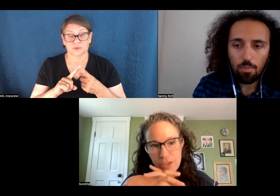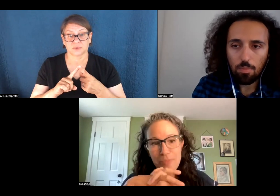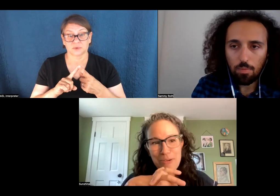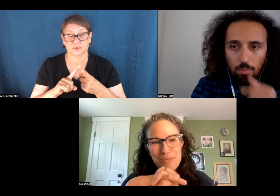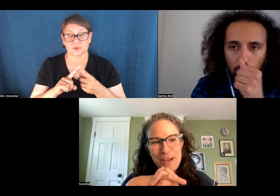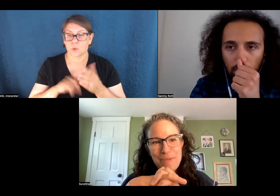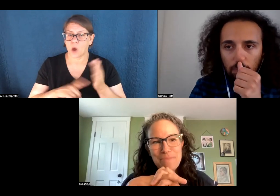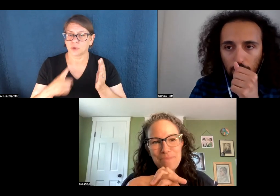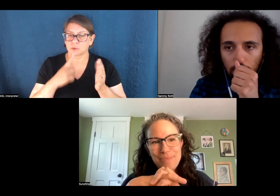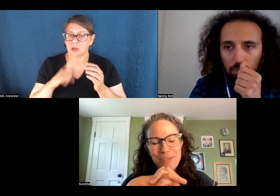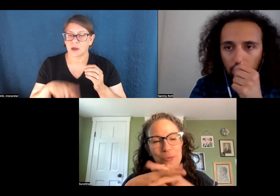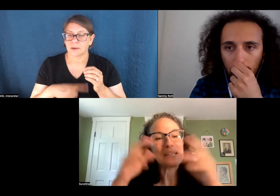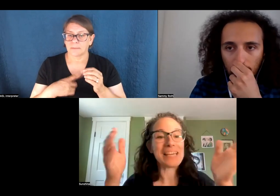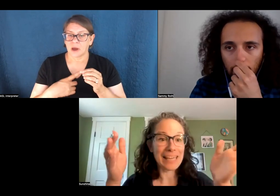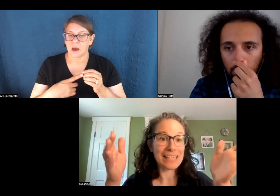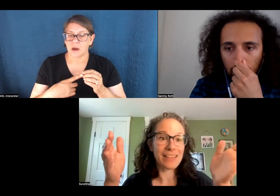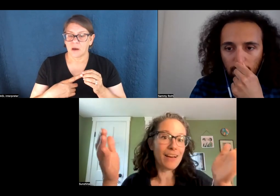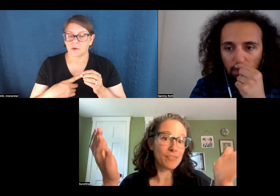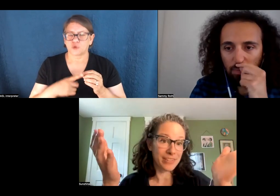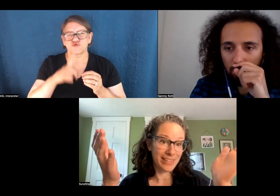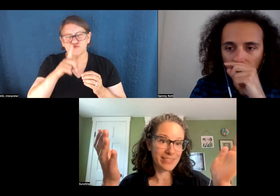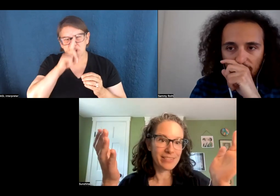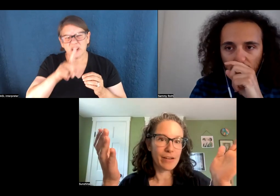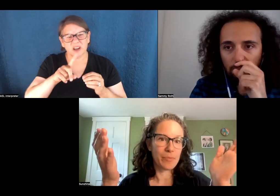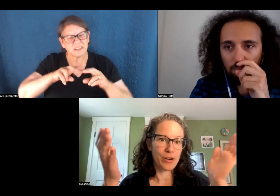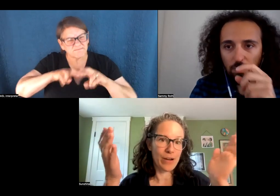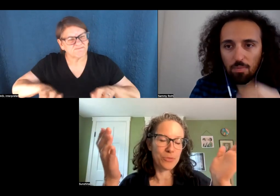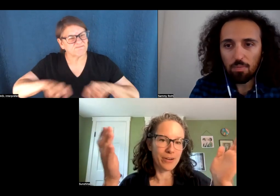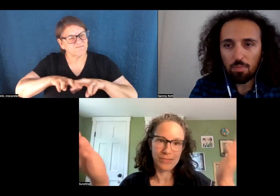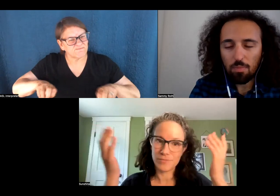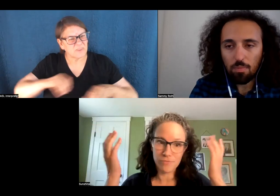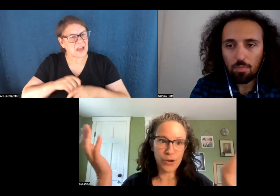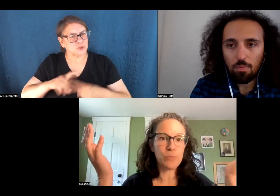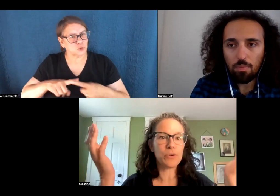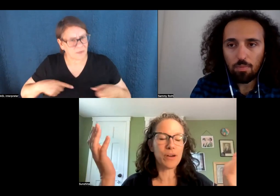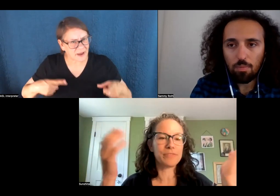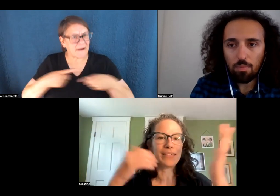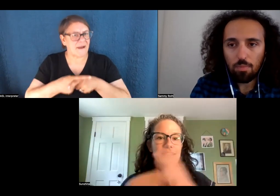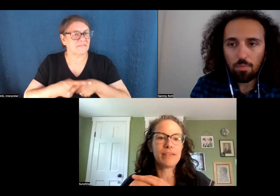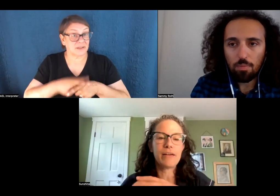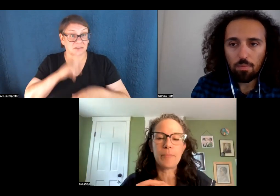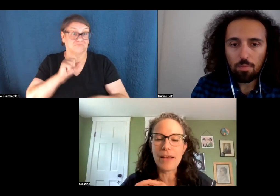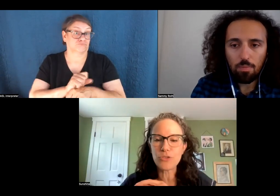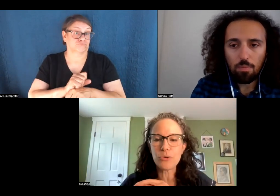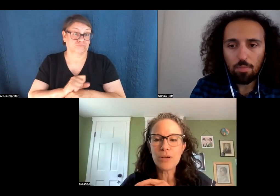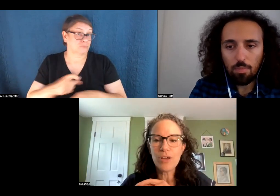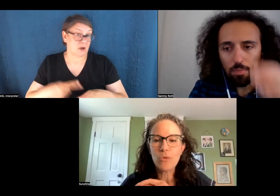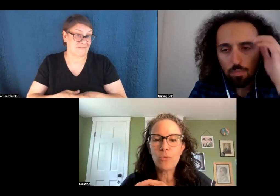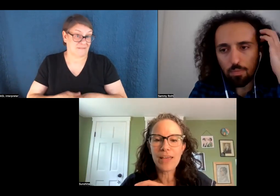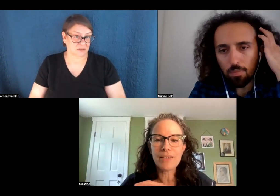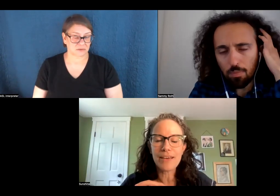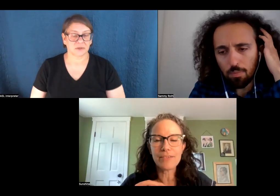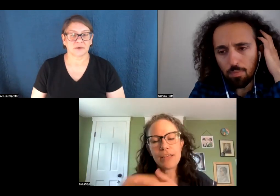what you said about, um, really digging into the conflicts, um, that are out there, these very real conflicts. Um, so